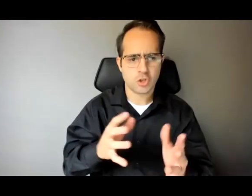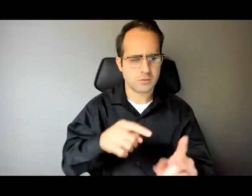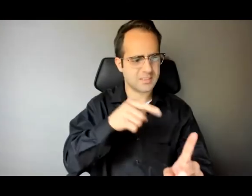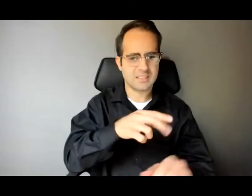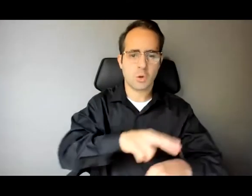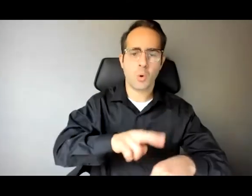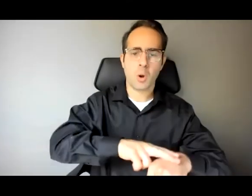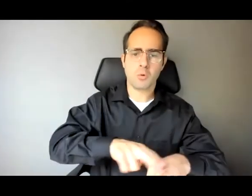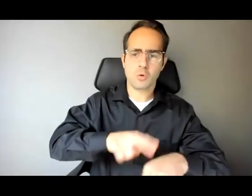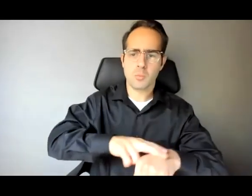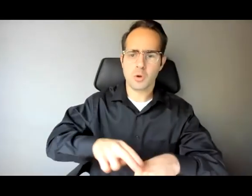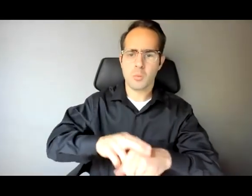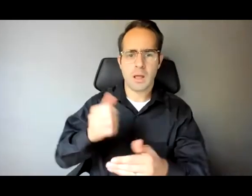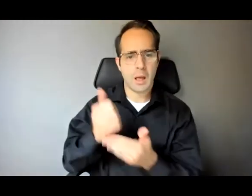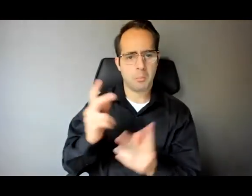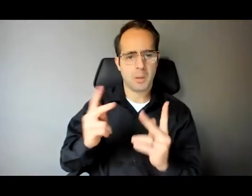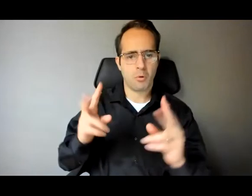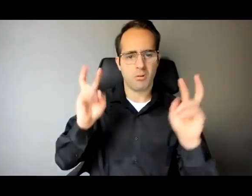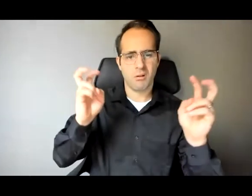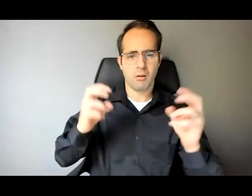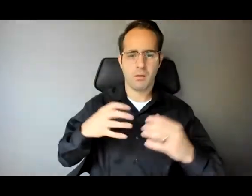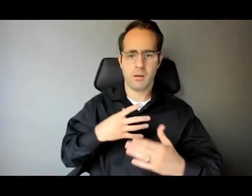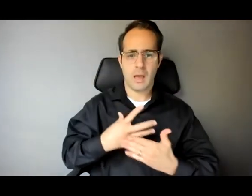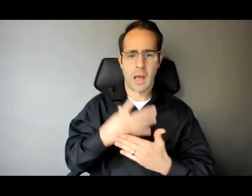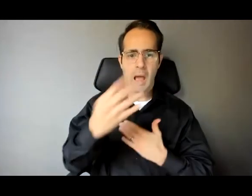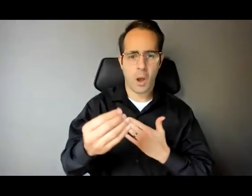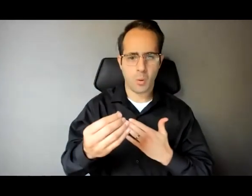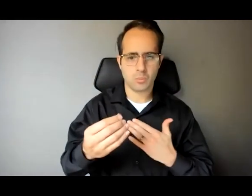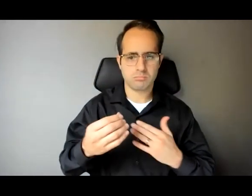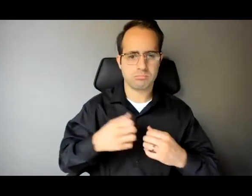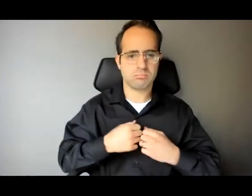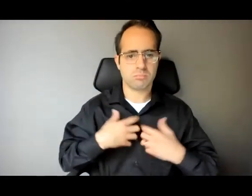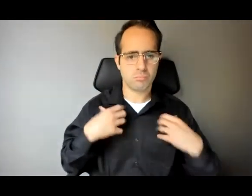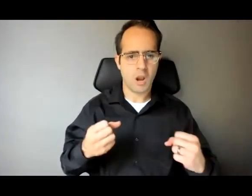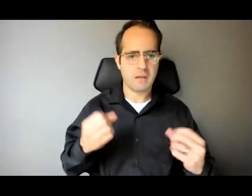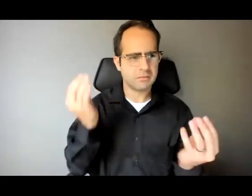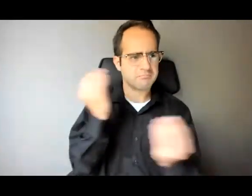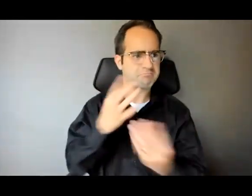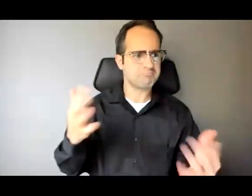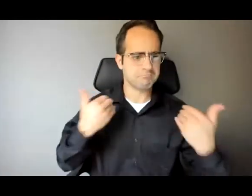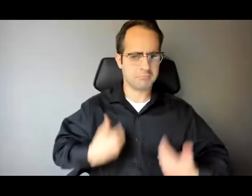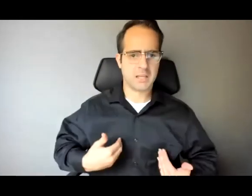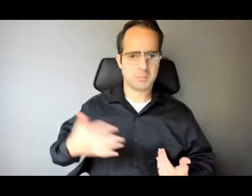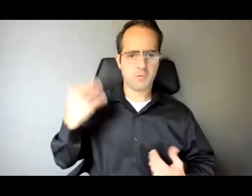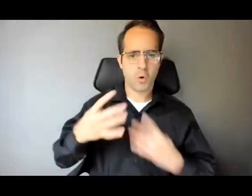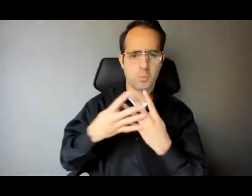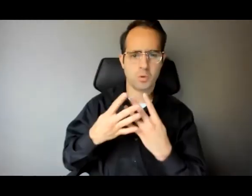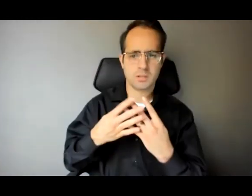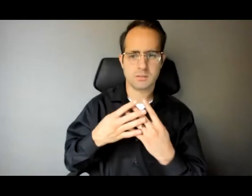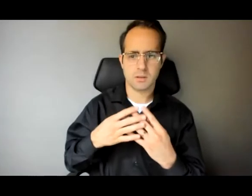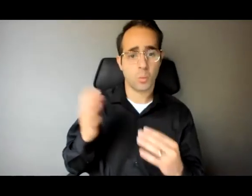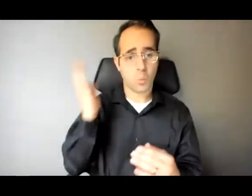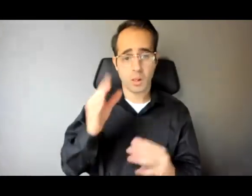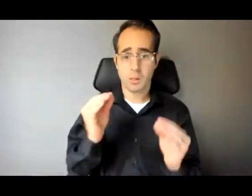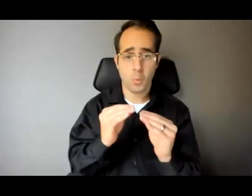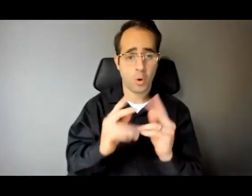courage to come out of the closet if you will then other people come right out behind them right the more Glenn Martin says yeah yep I'm an